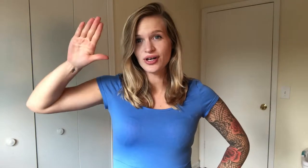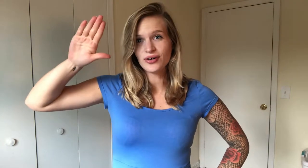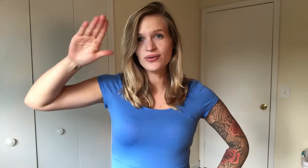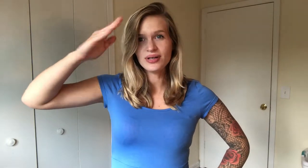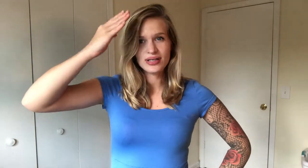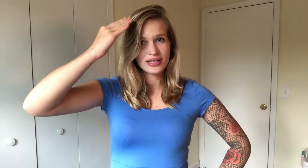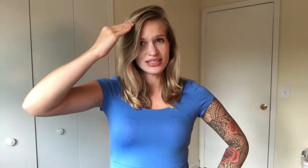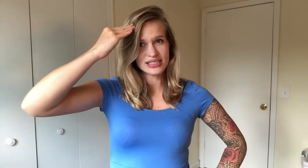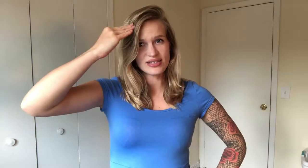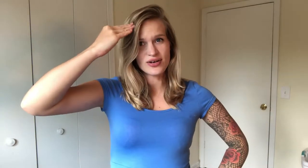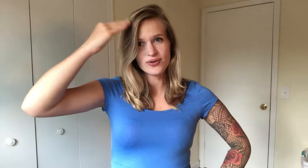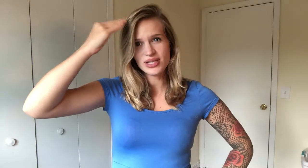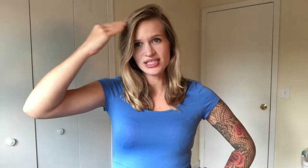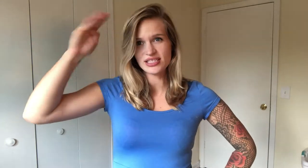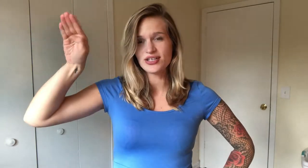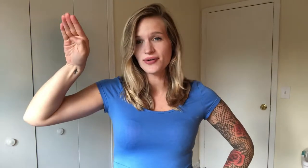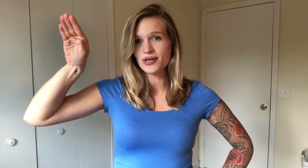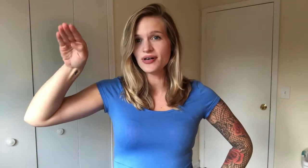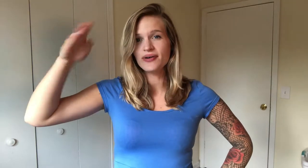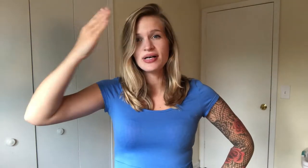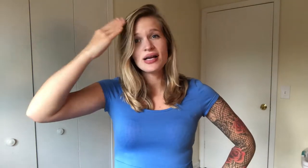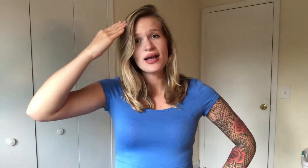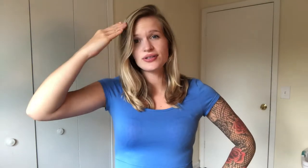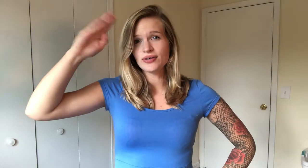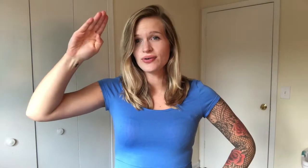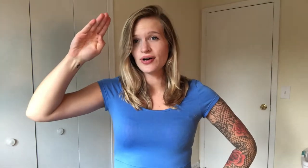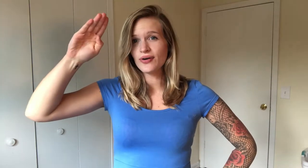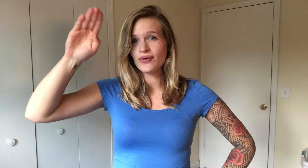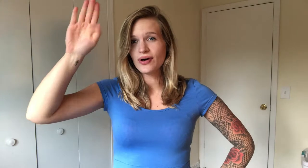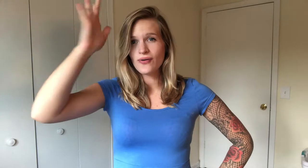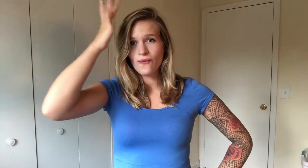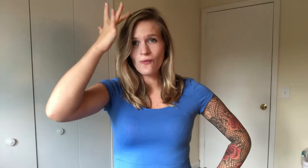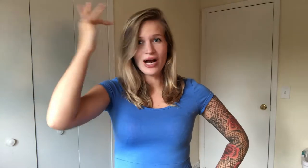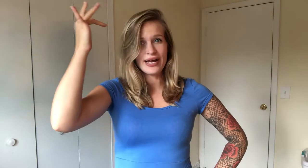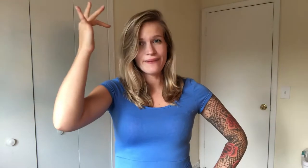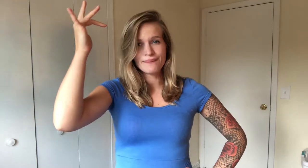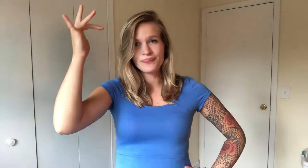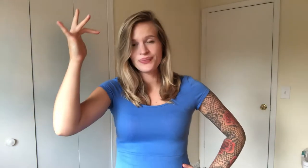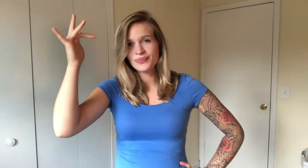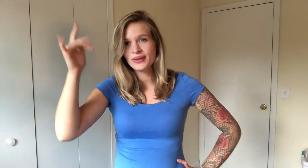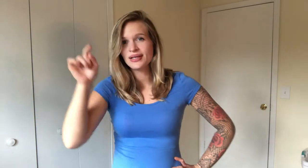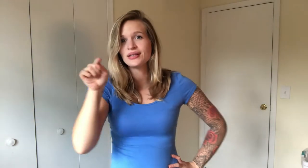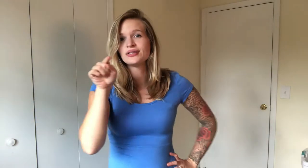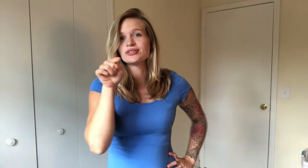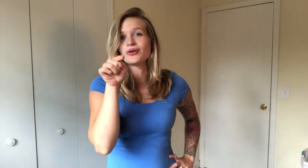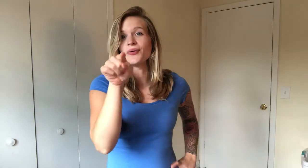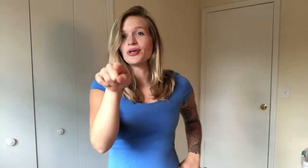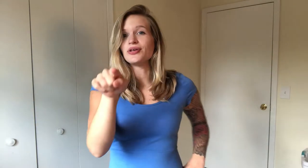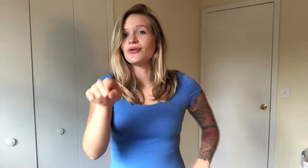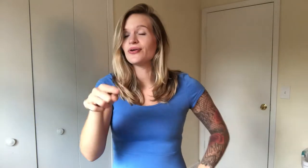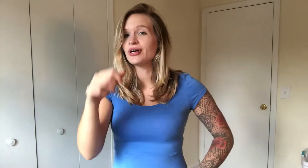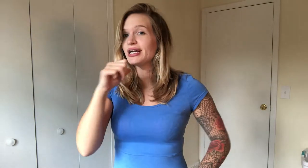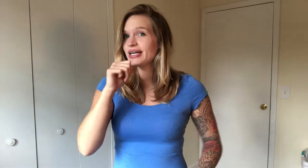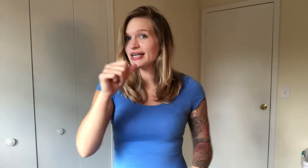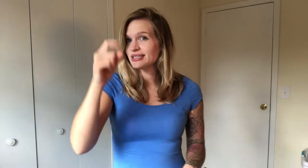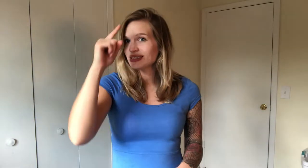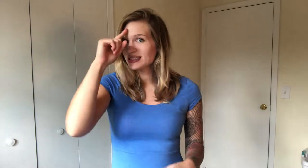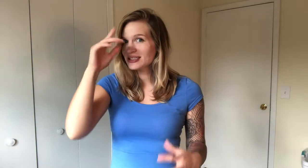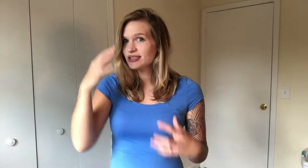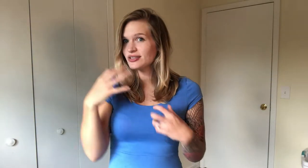know, this is no, this is don't know, don't know why. So you're insecure,